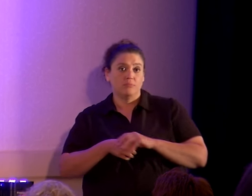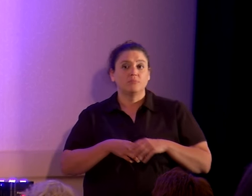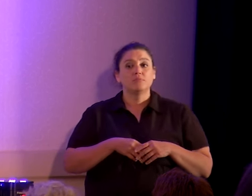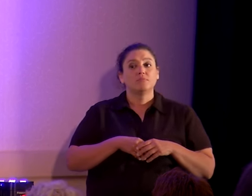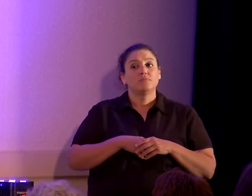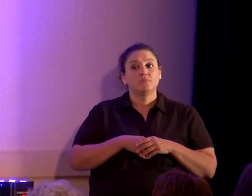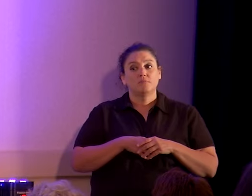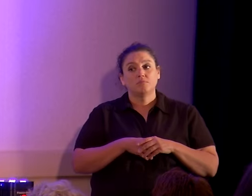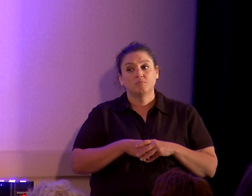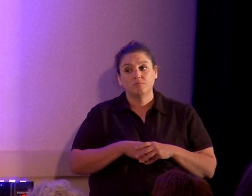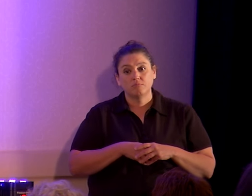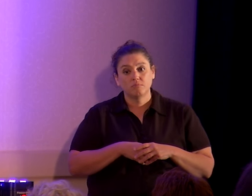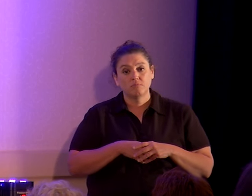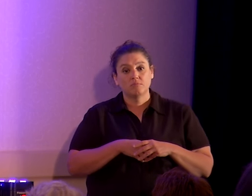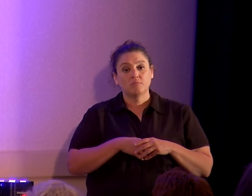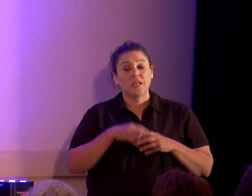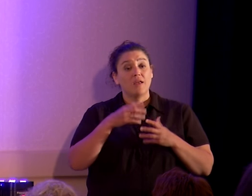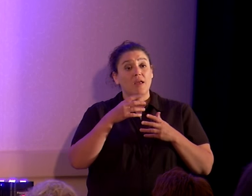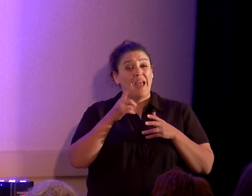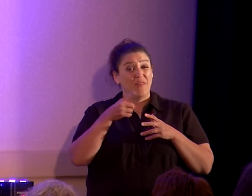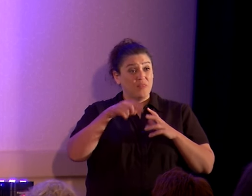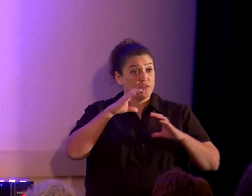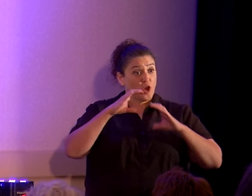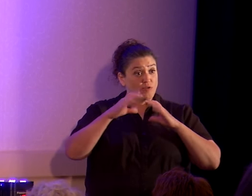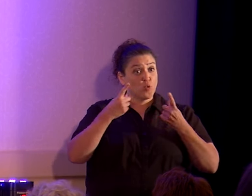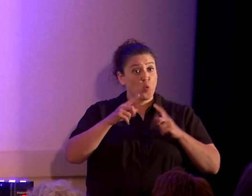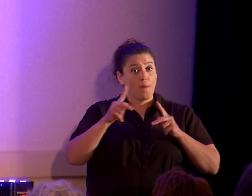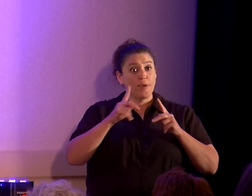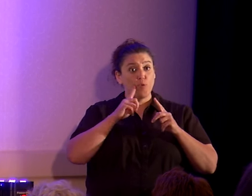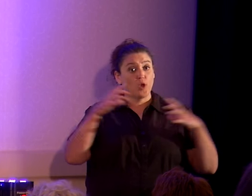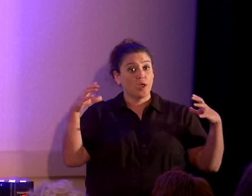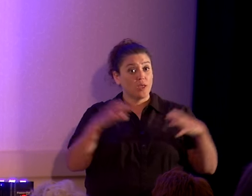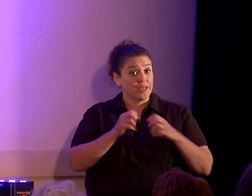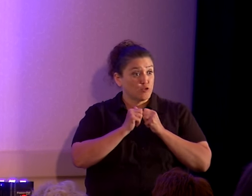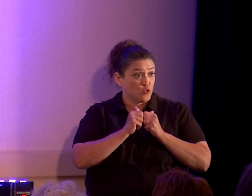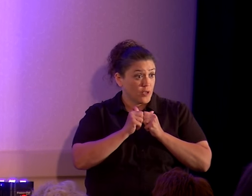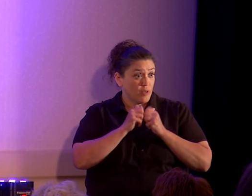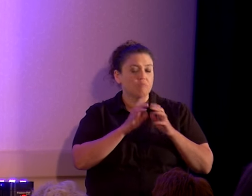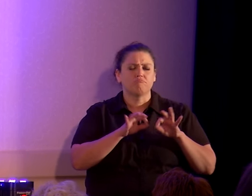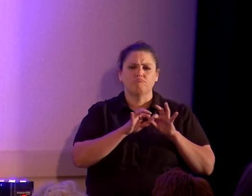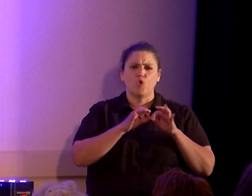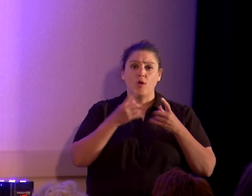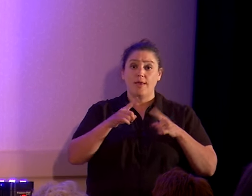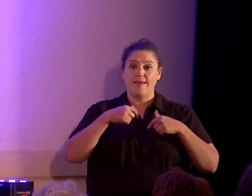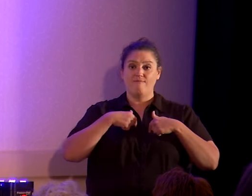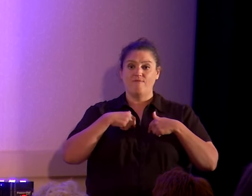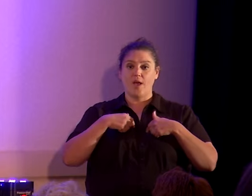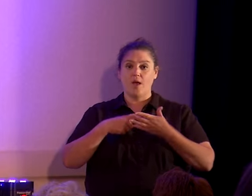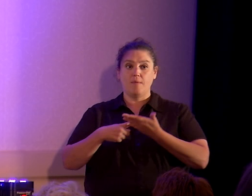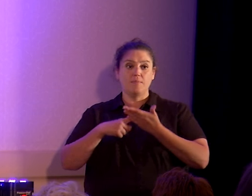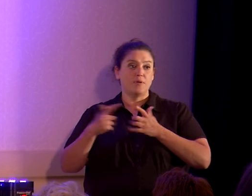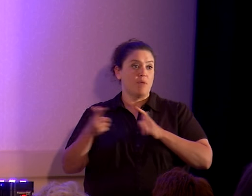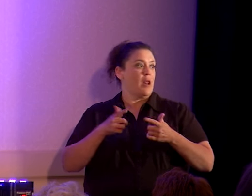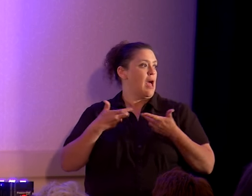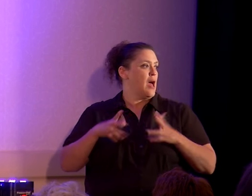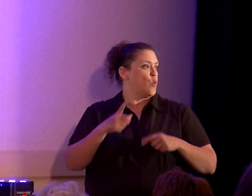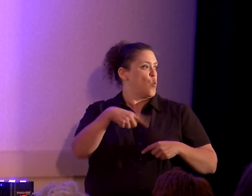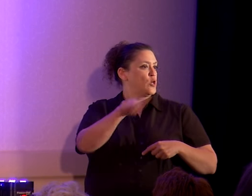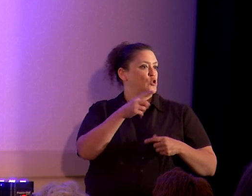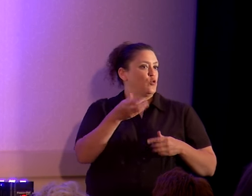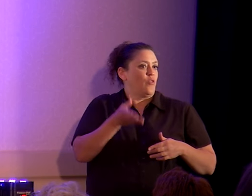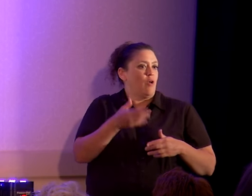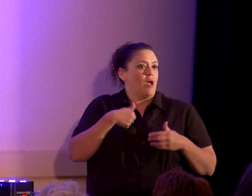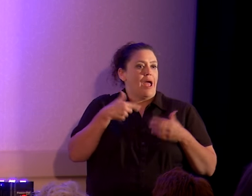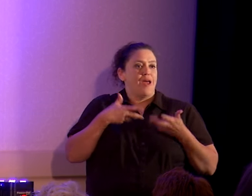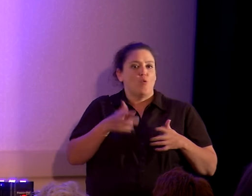And having these sorts of conversations where people can get together. Personally, if I'm debating, I don't want any of you there. I don't want a